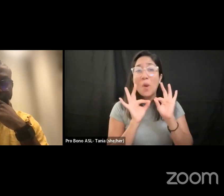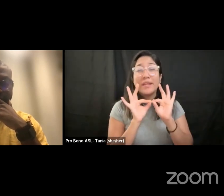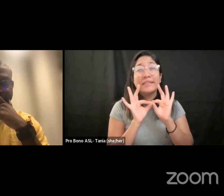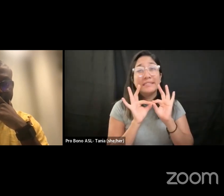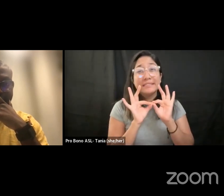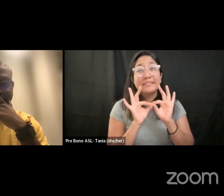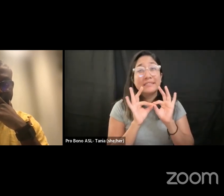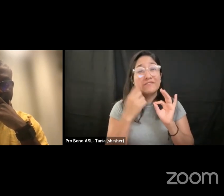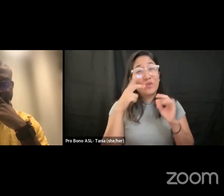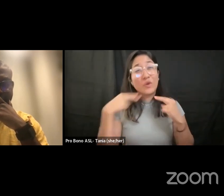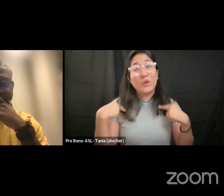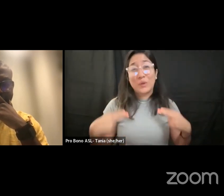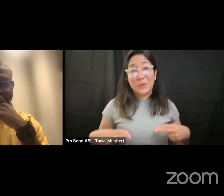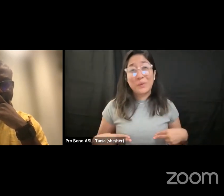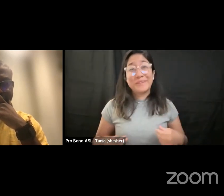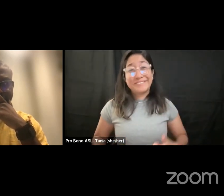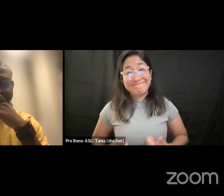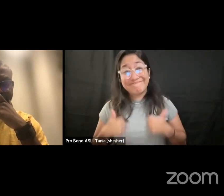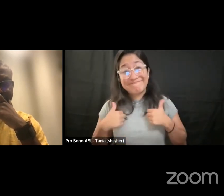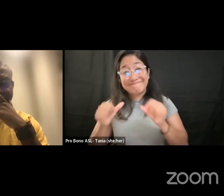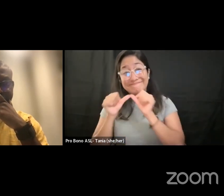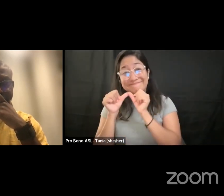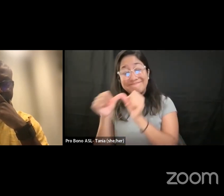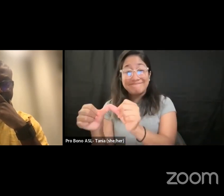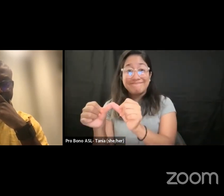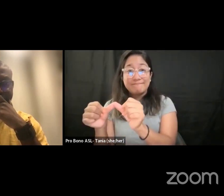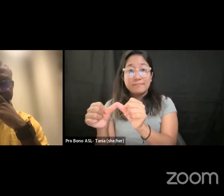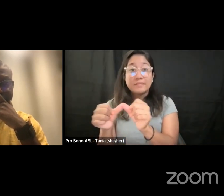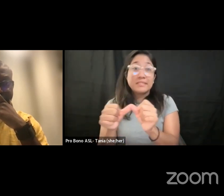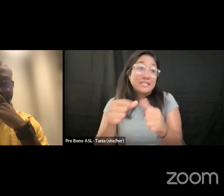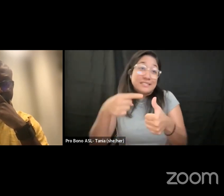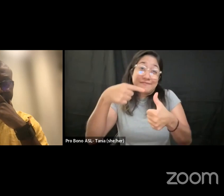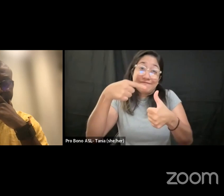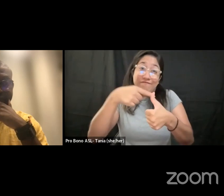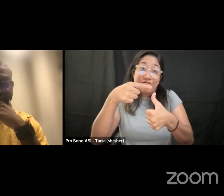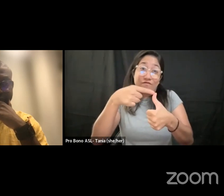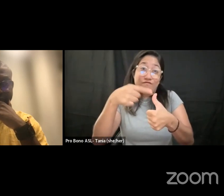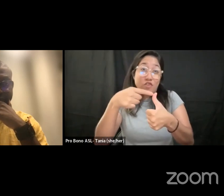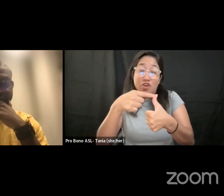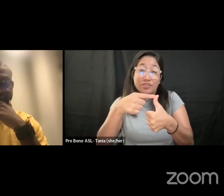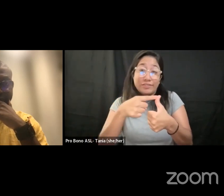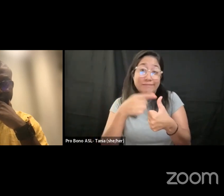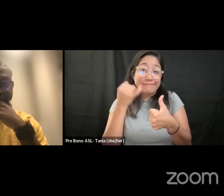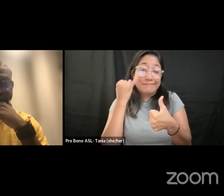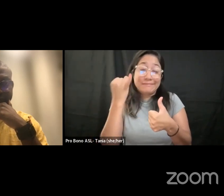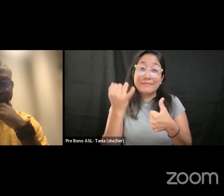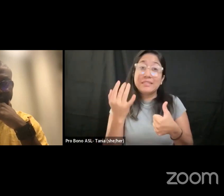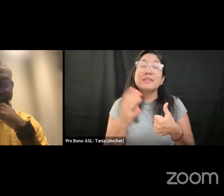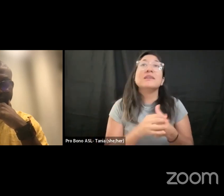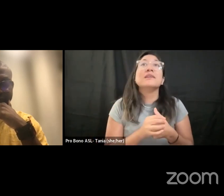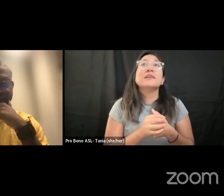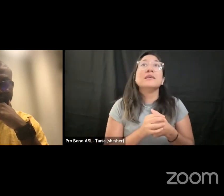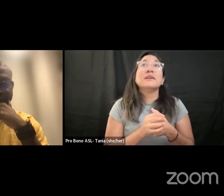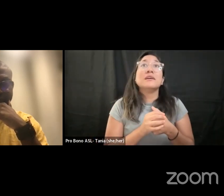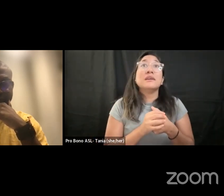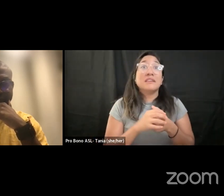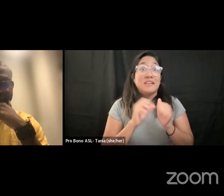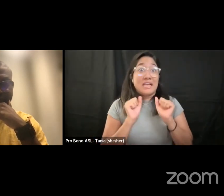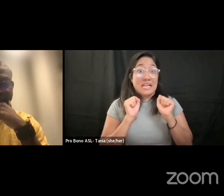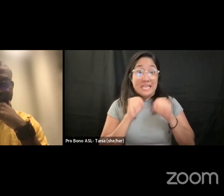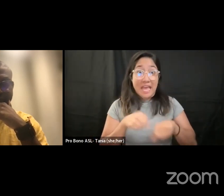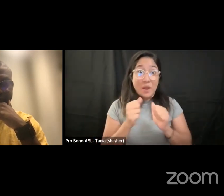to human existence right this is just point one can we do without it i also want to say yes